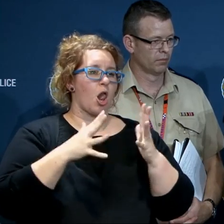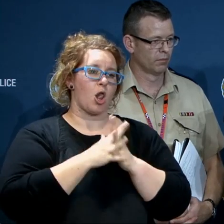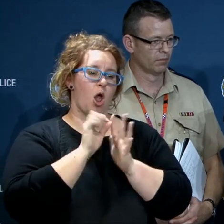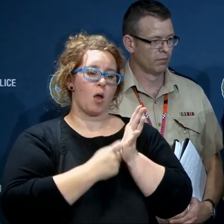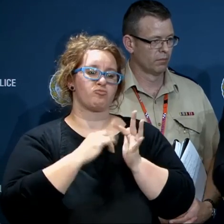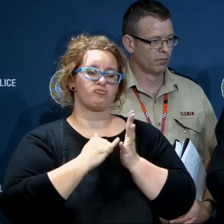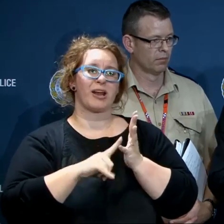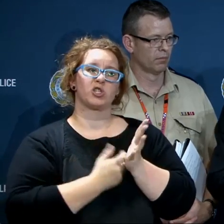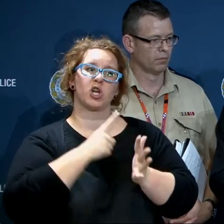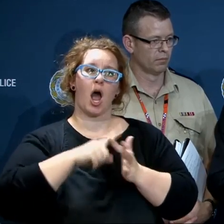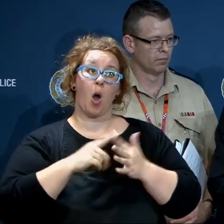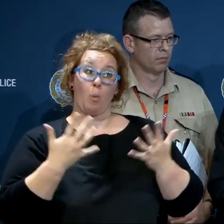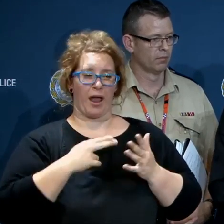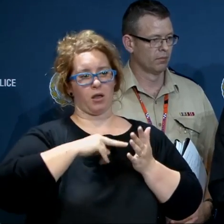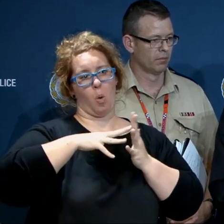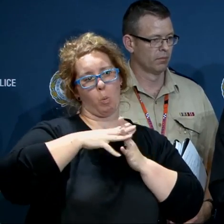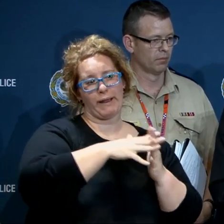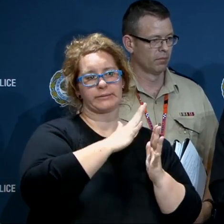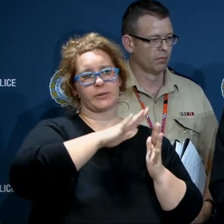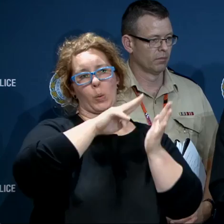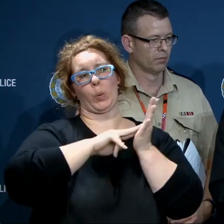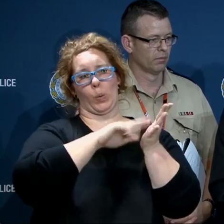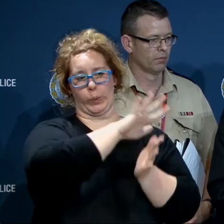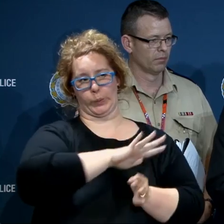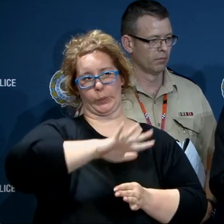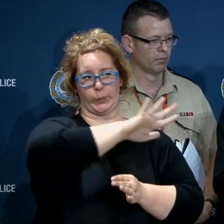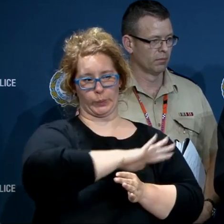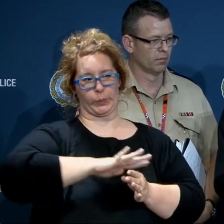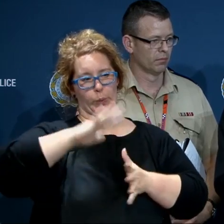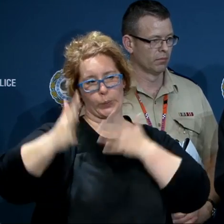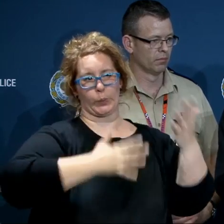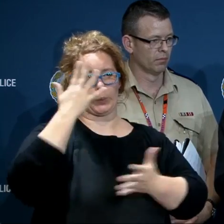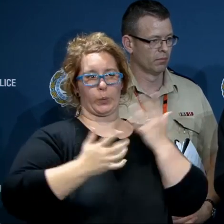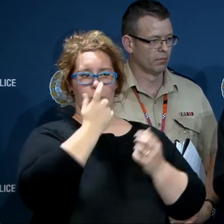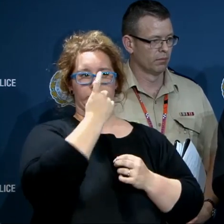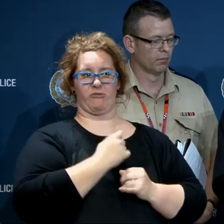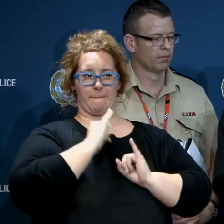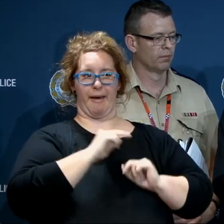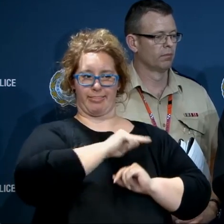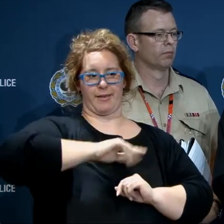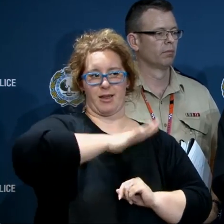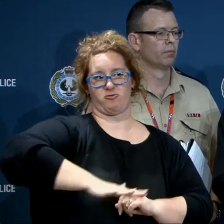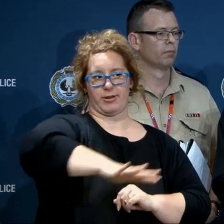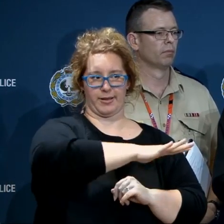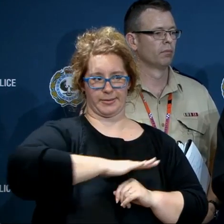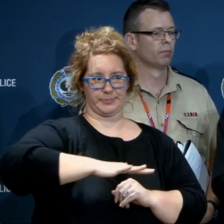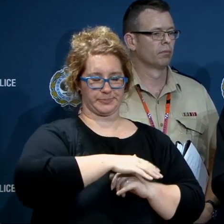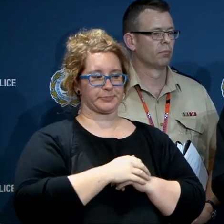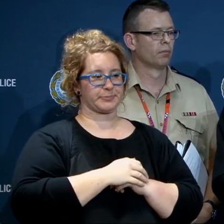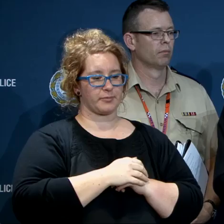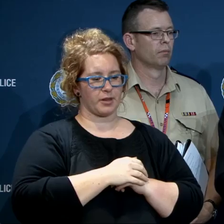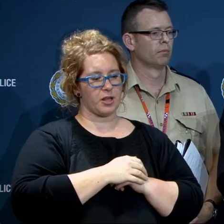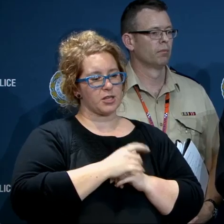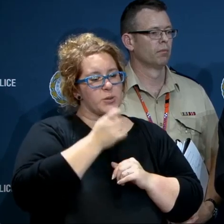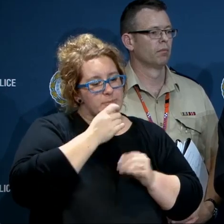that western and northern flank mainly is where we expect the possibly destructive winds. So it's a narrow